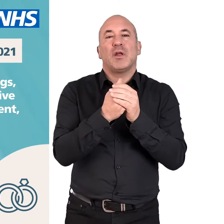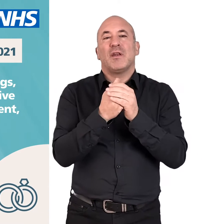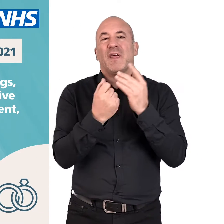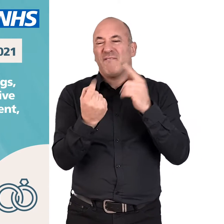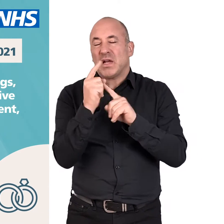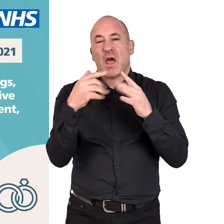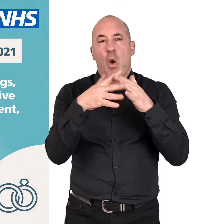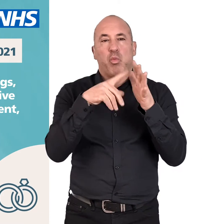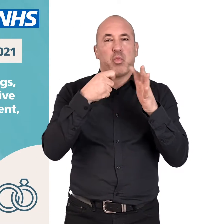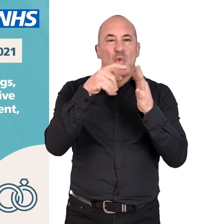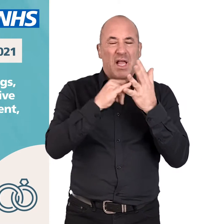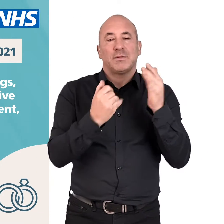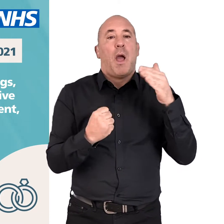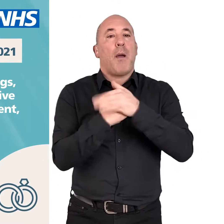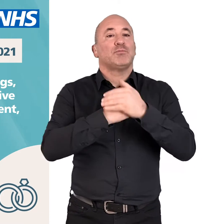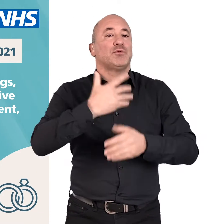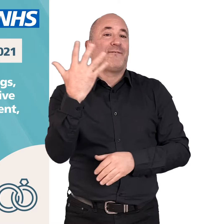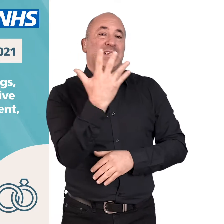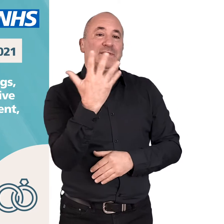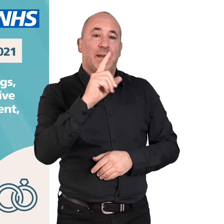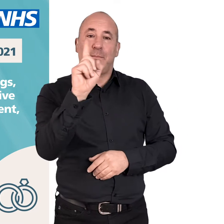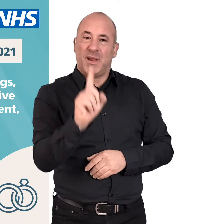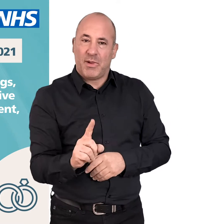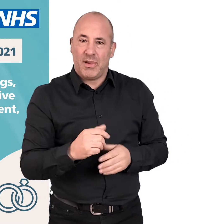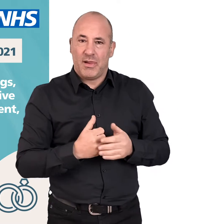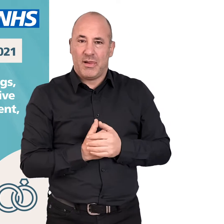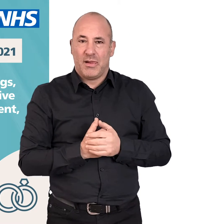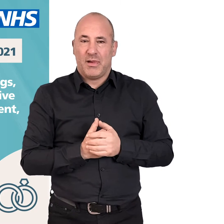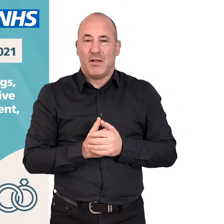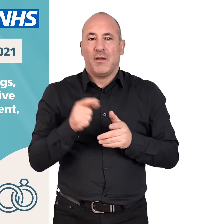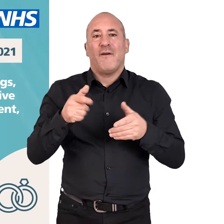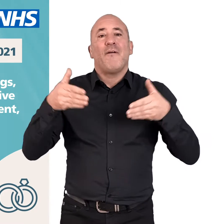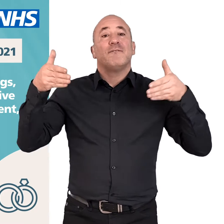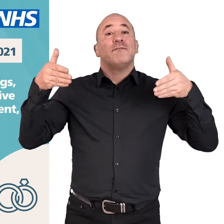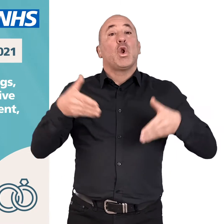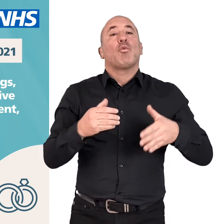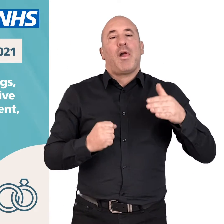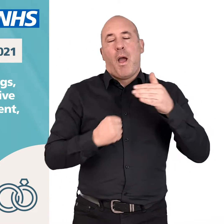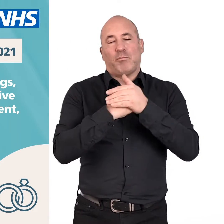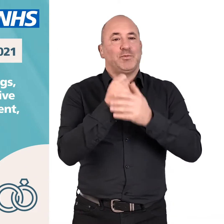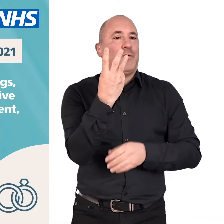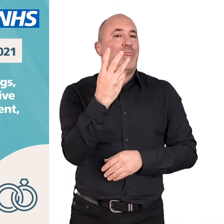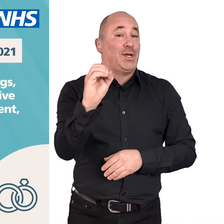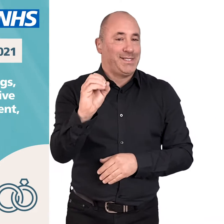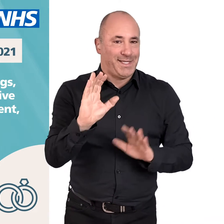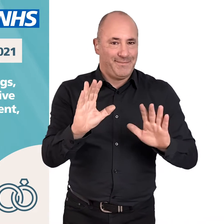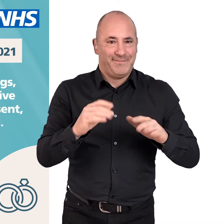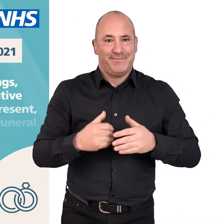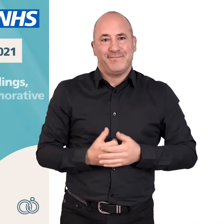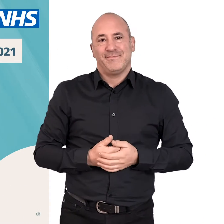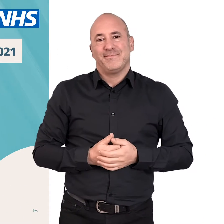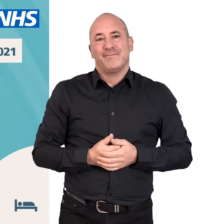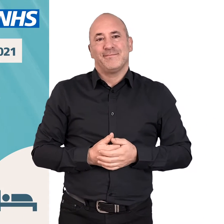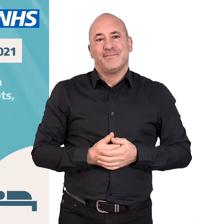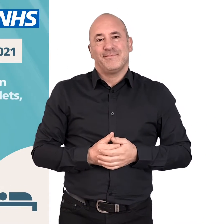weddings, receptions and commemorative events like wakes. As at present, 30 can still attend a funeral.